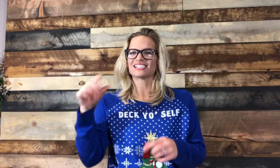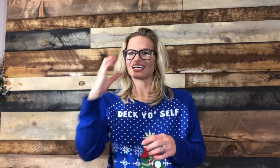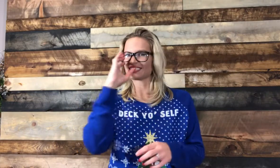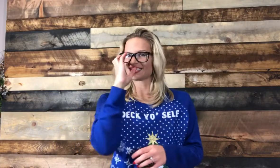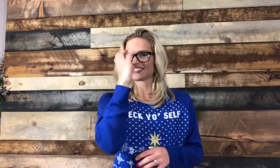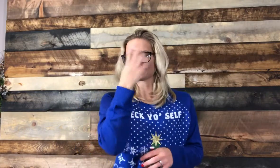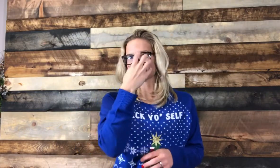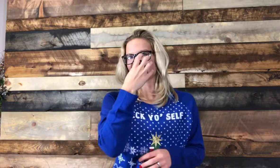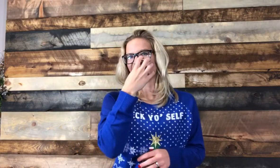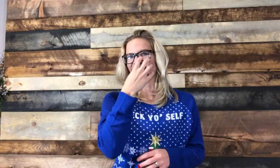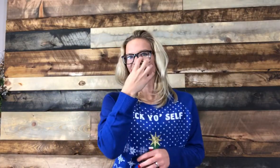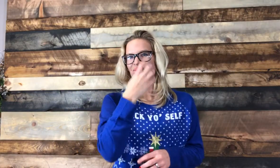a circus clown.